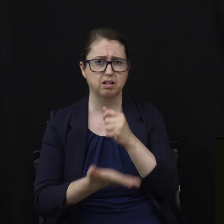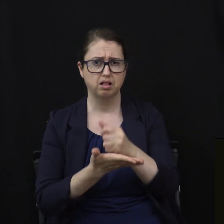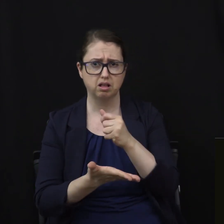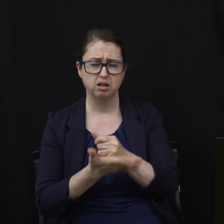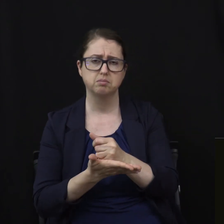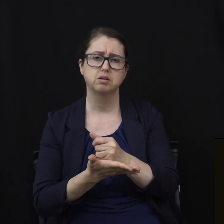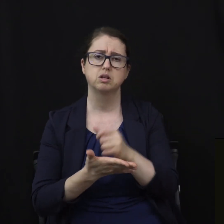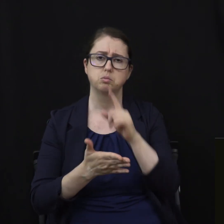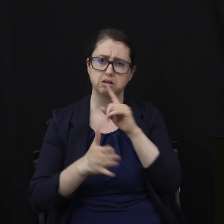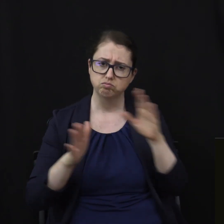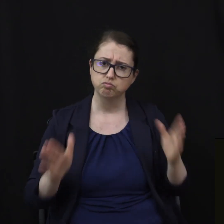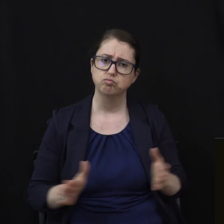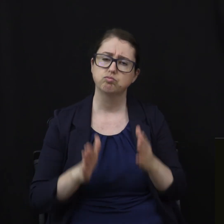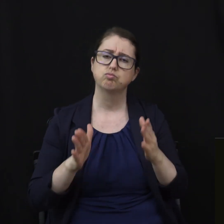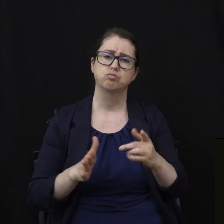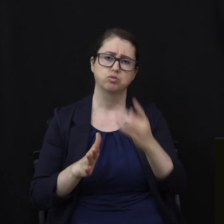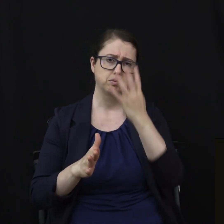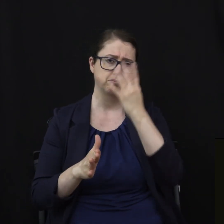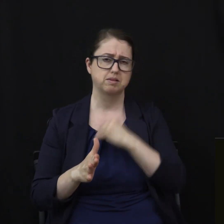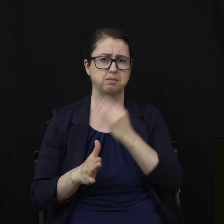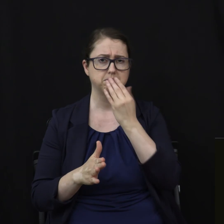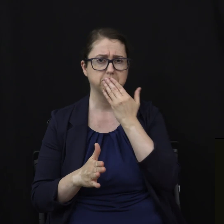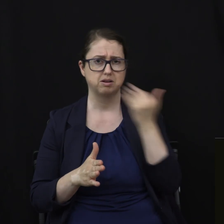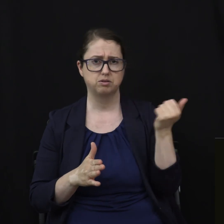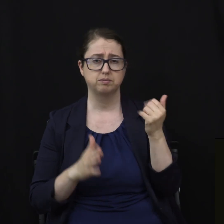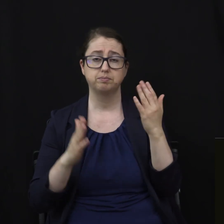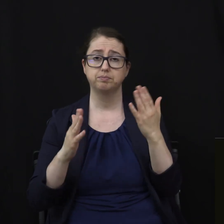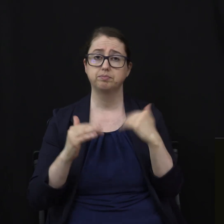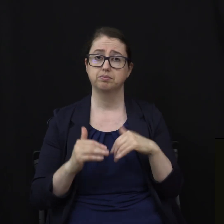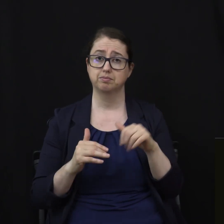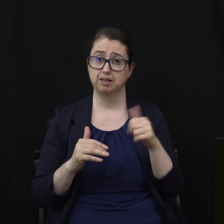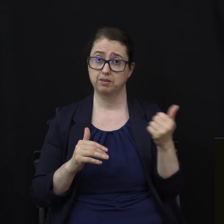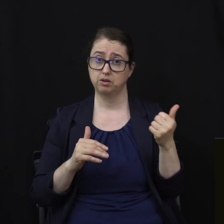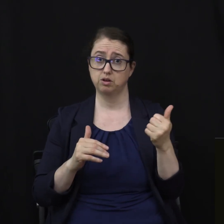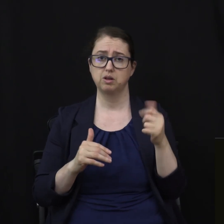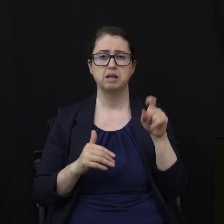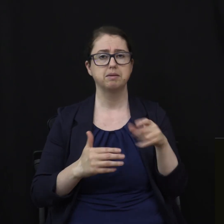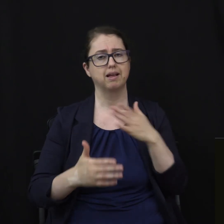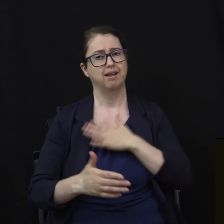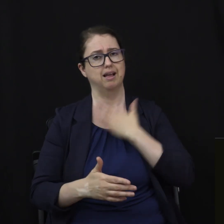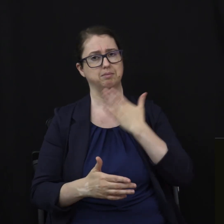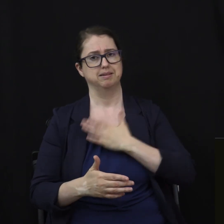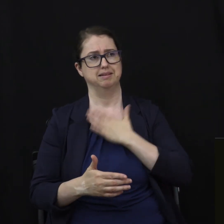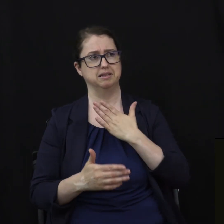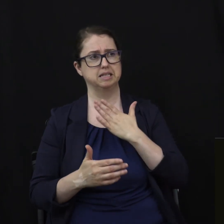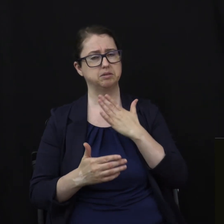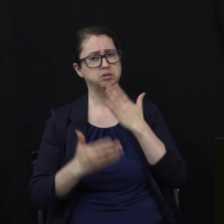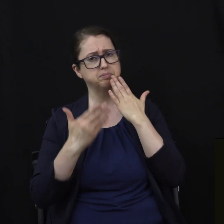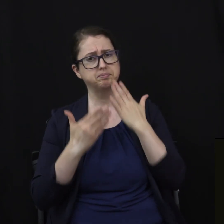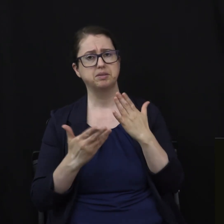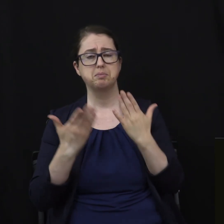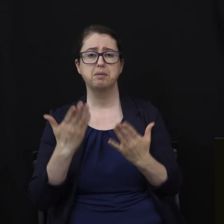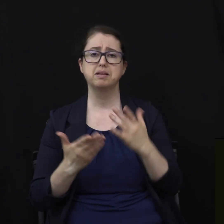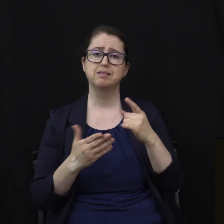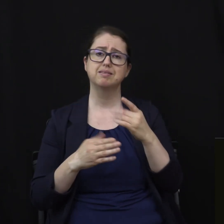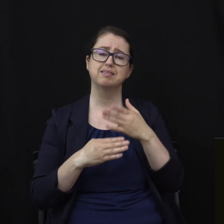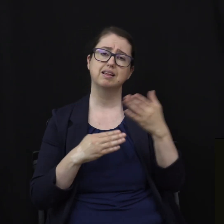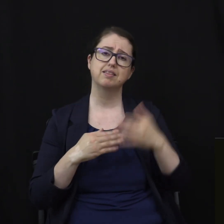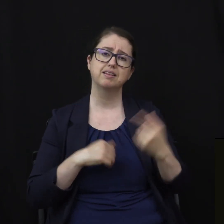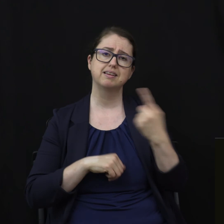sleep. Something else to consider is be grateful. Consider closing the day with a prayer and think about what it is that